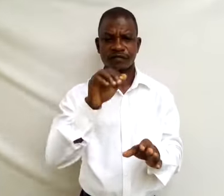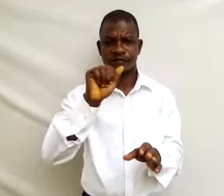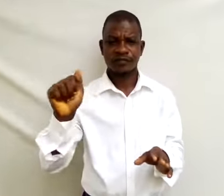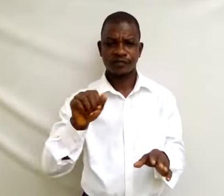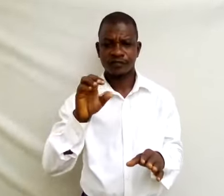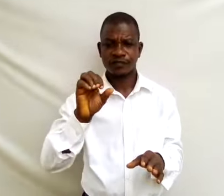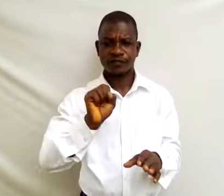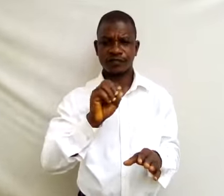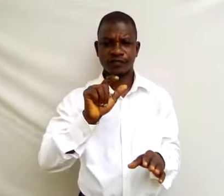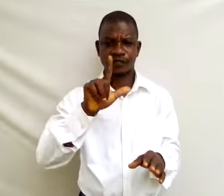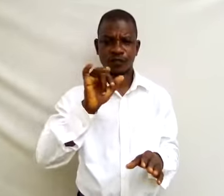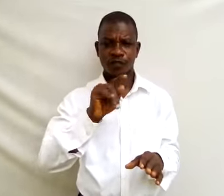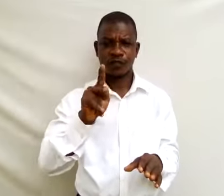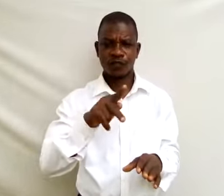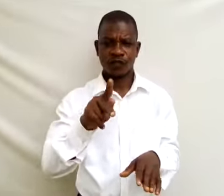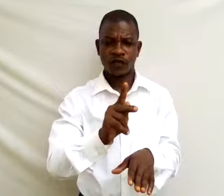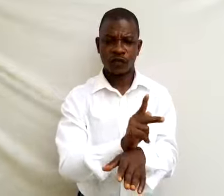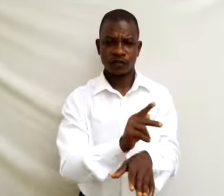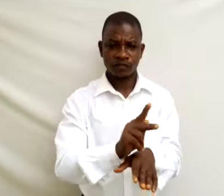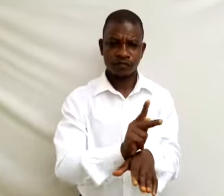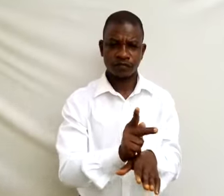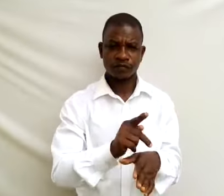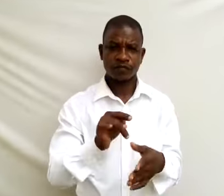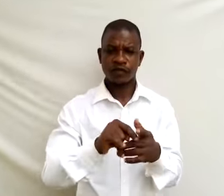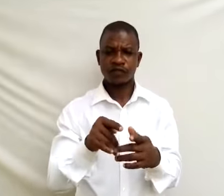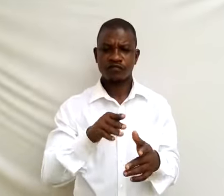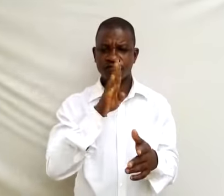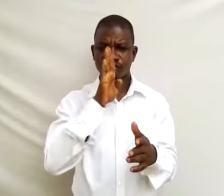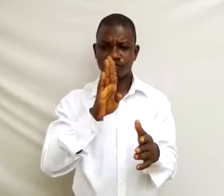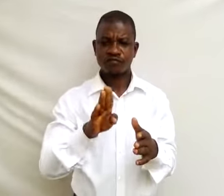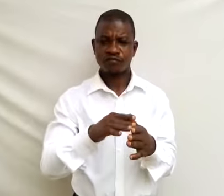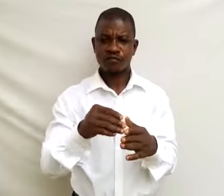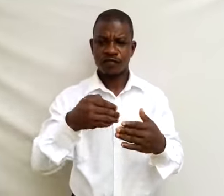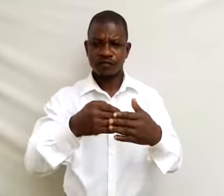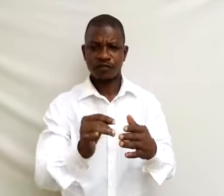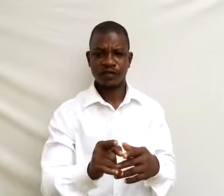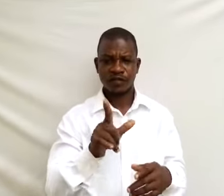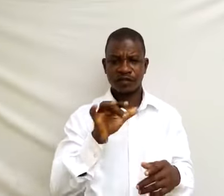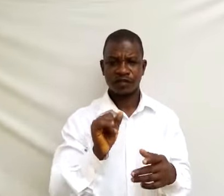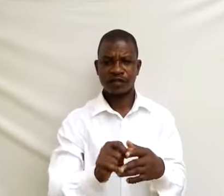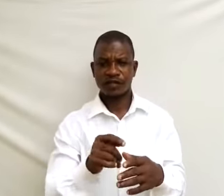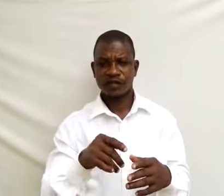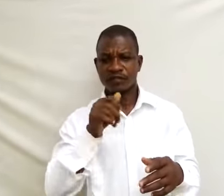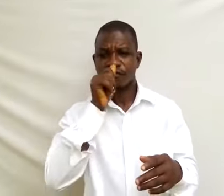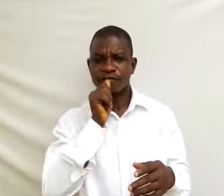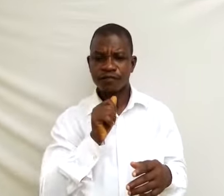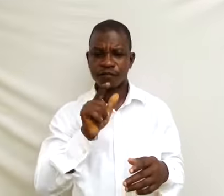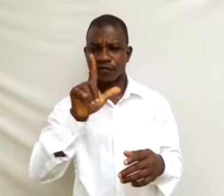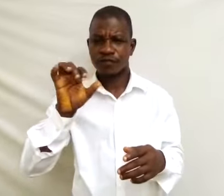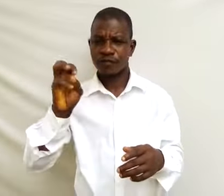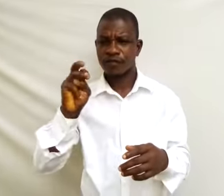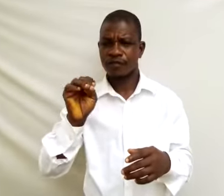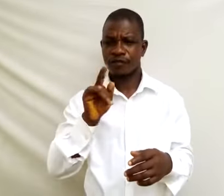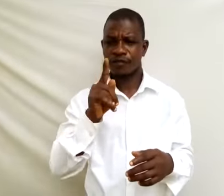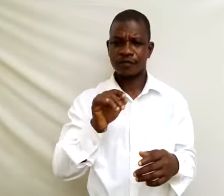proprietorship, b partnership, c private limited liability companies,